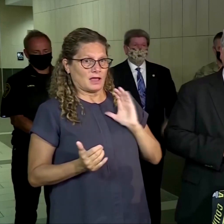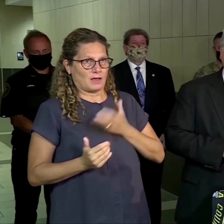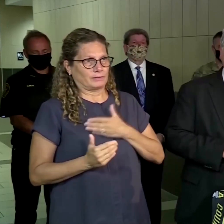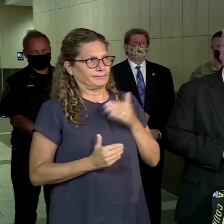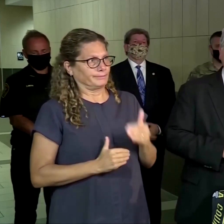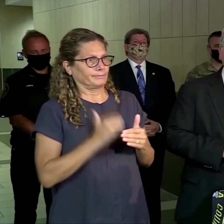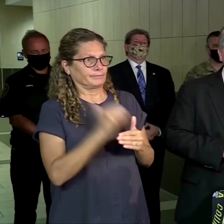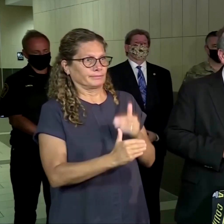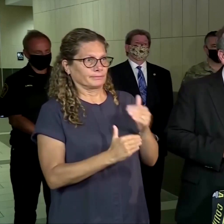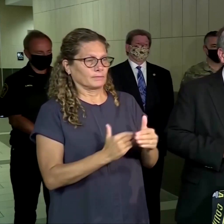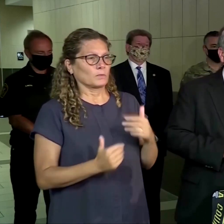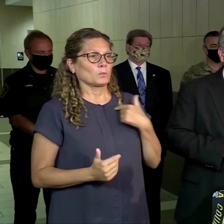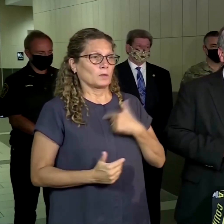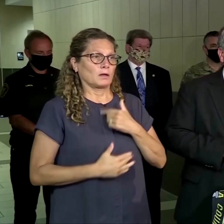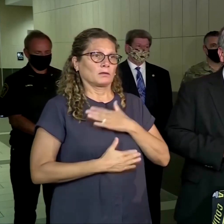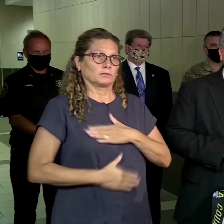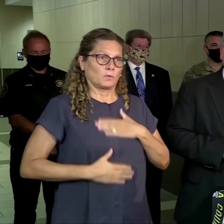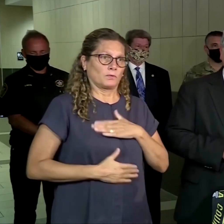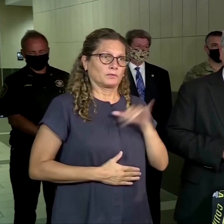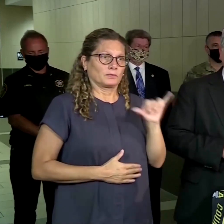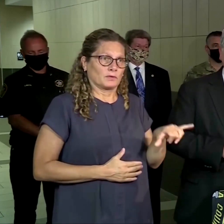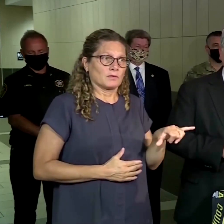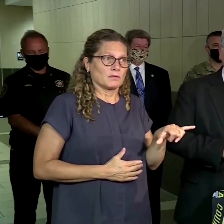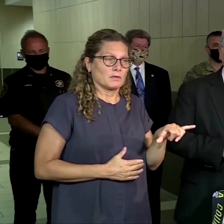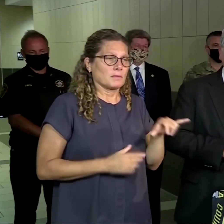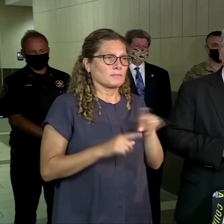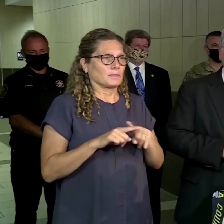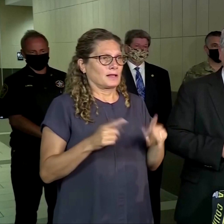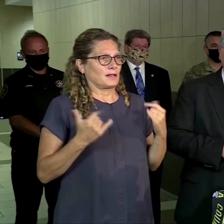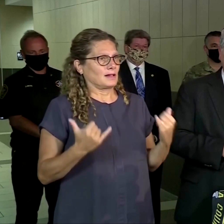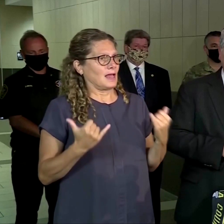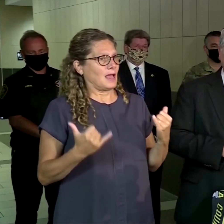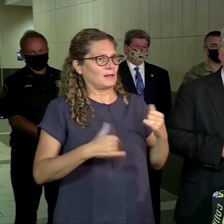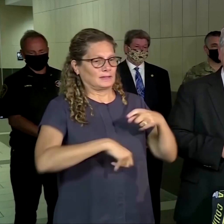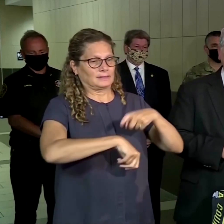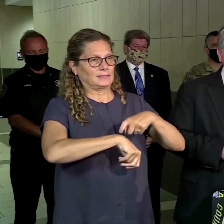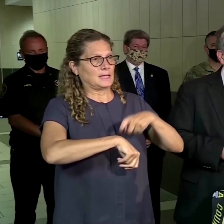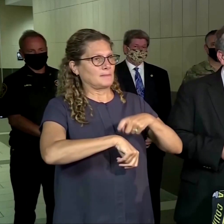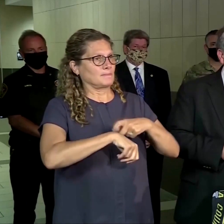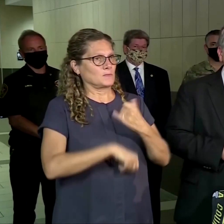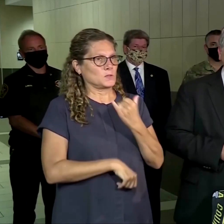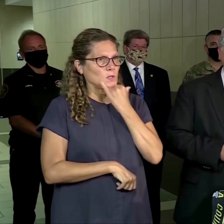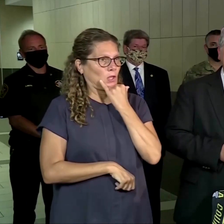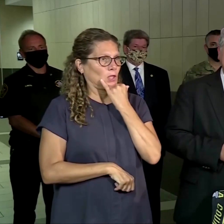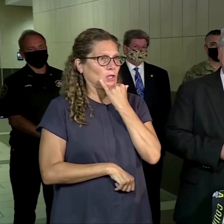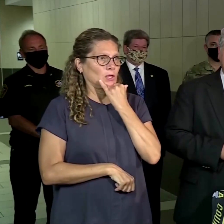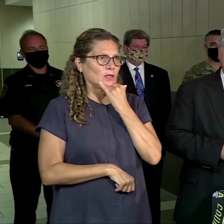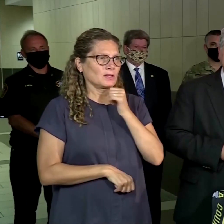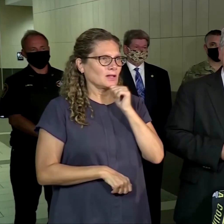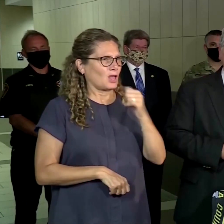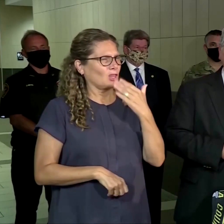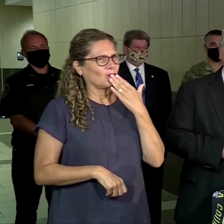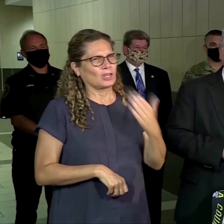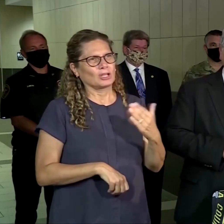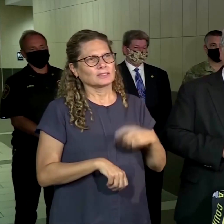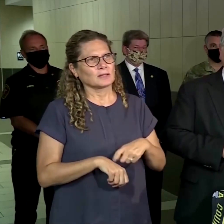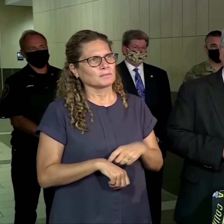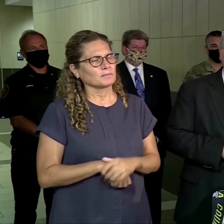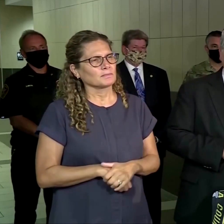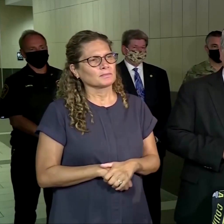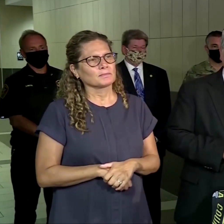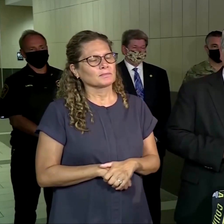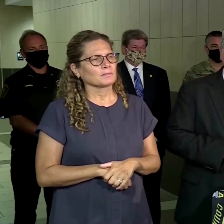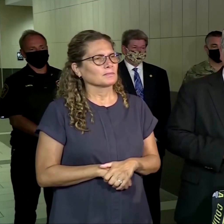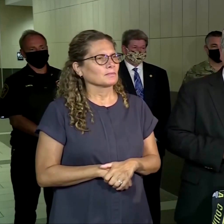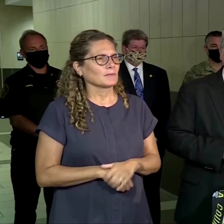appreciate and have people do, but the timing on this we felt was not good and so we did make the request for him to do it